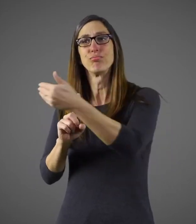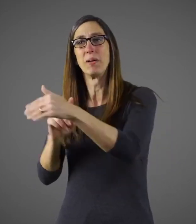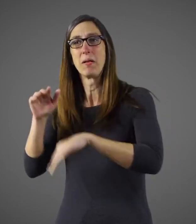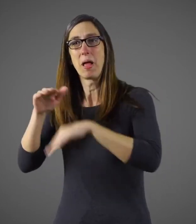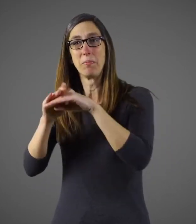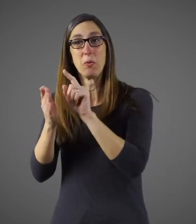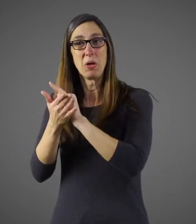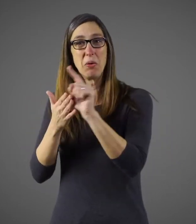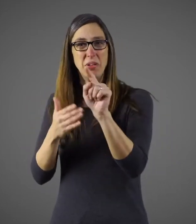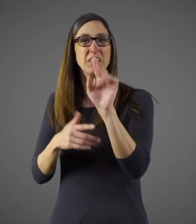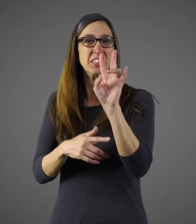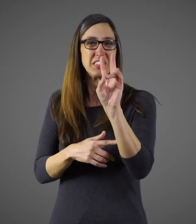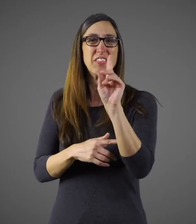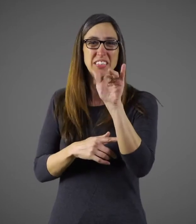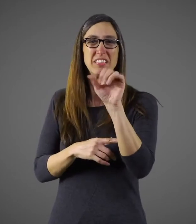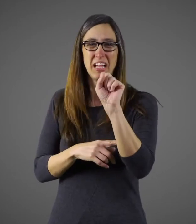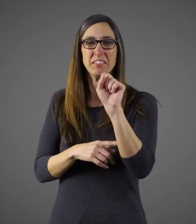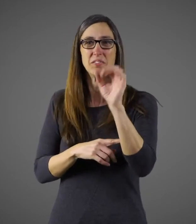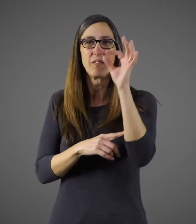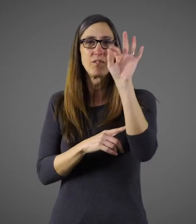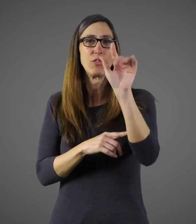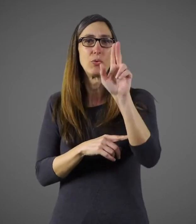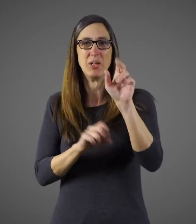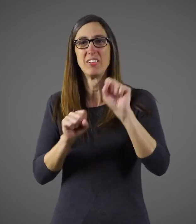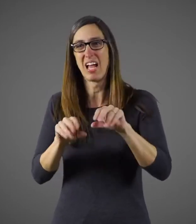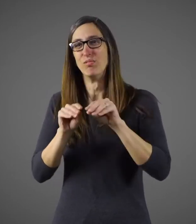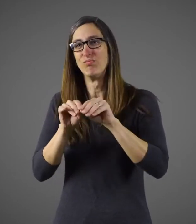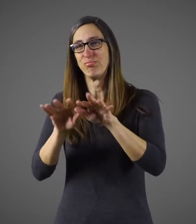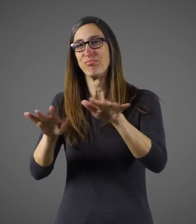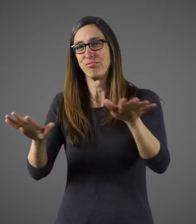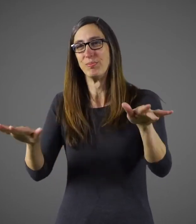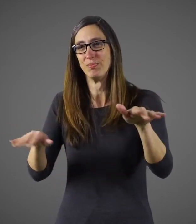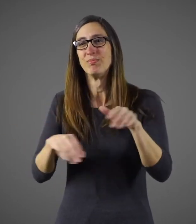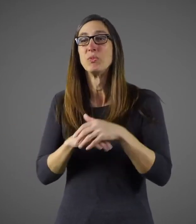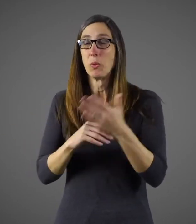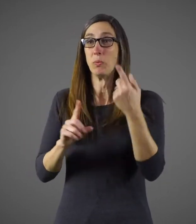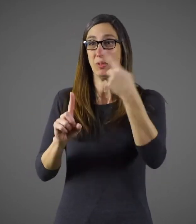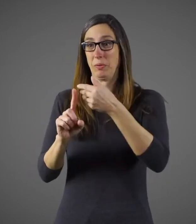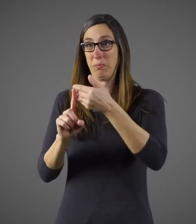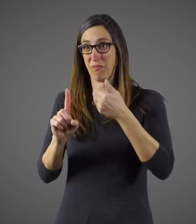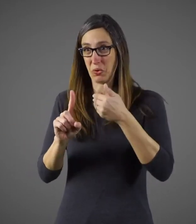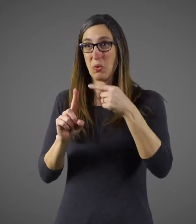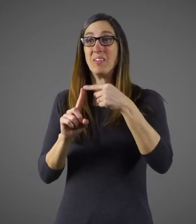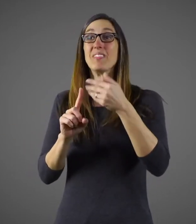feel symptoms, so they can spread flu starting the day before they have symptoms and then another seven days afterwards.